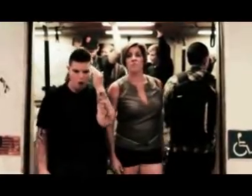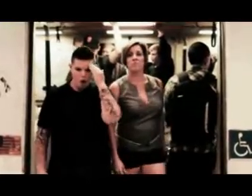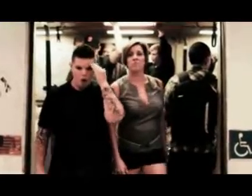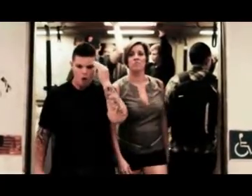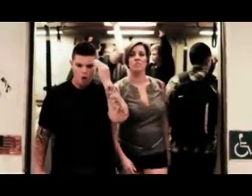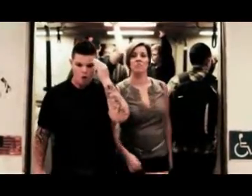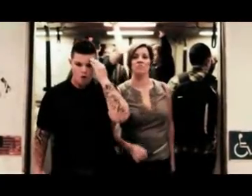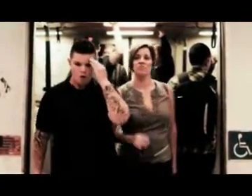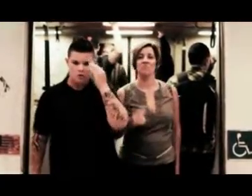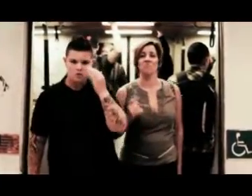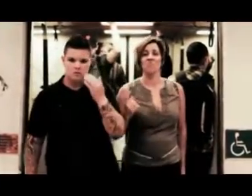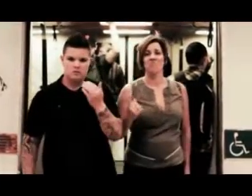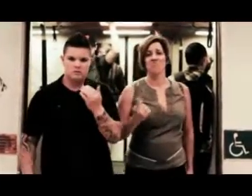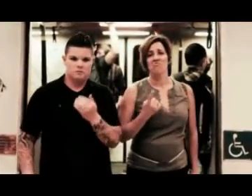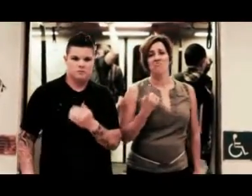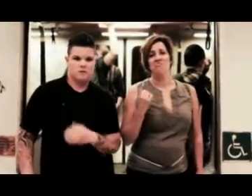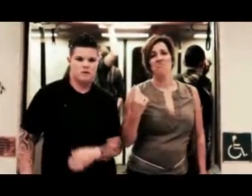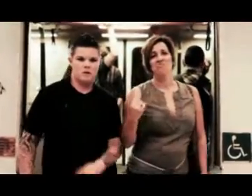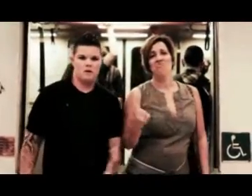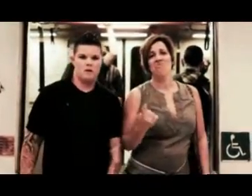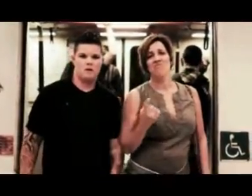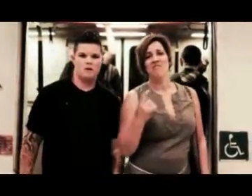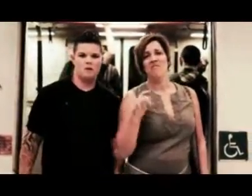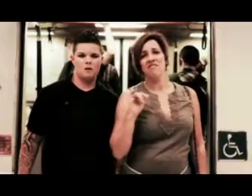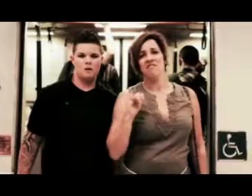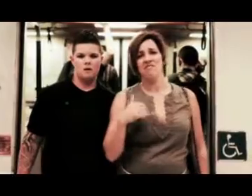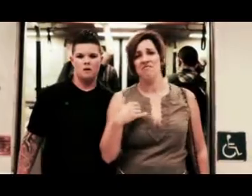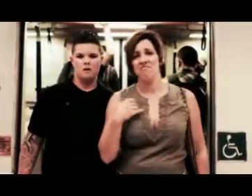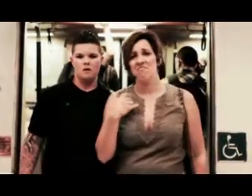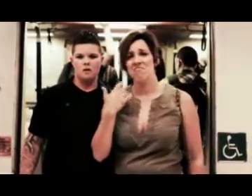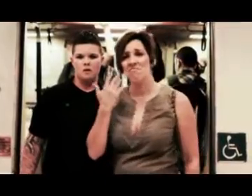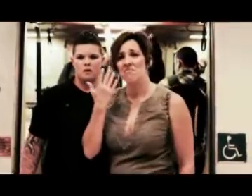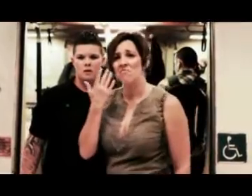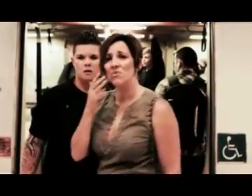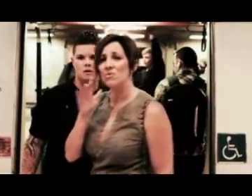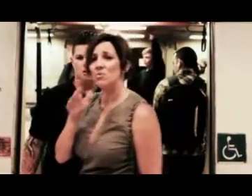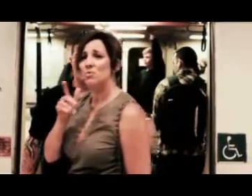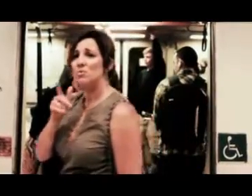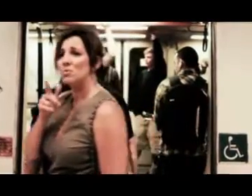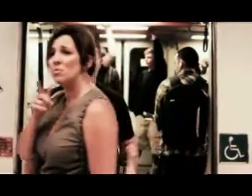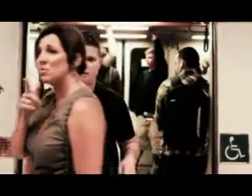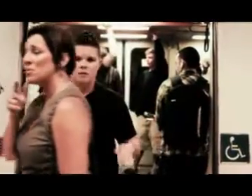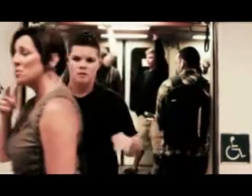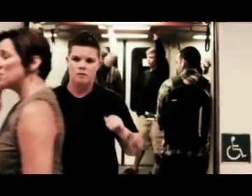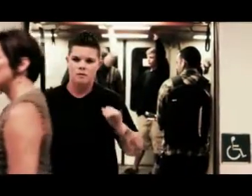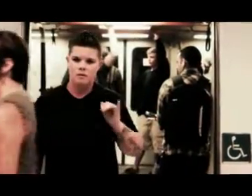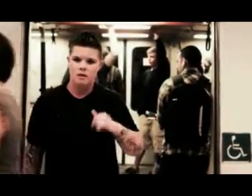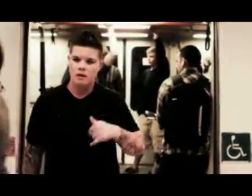to know Somebody That I used to know I used to